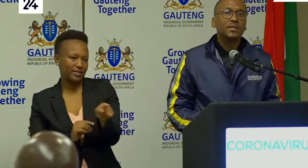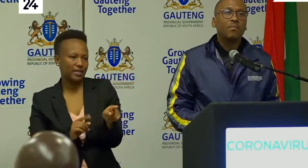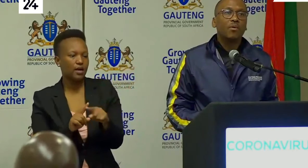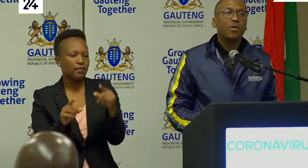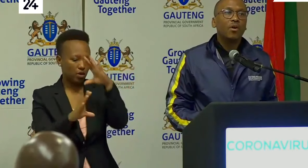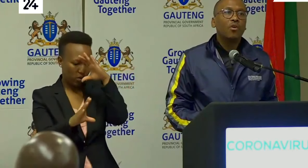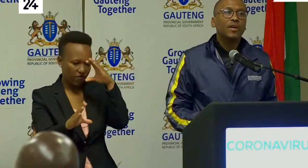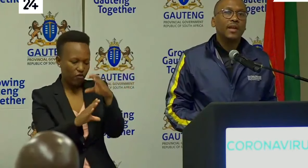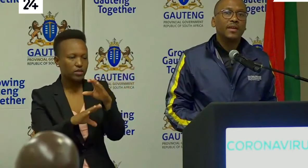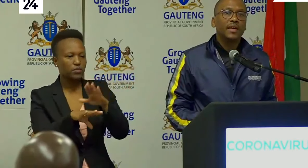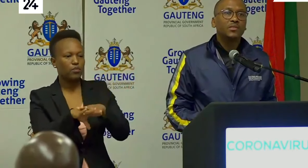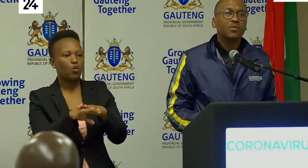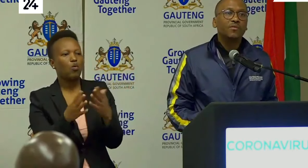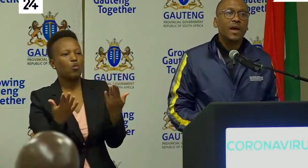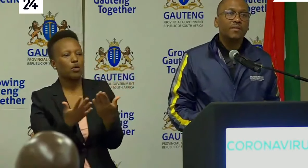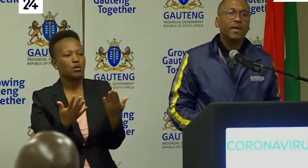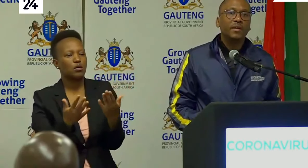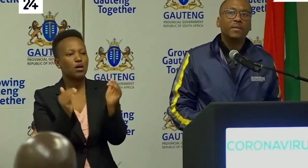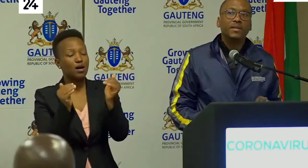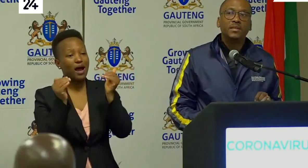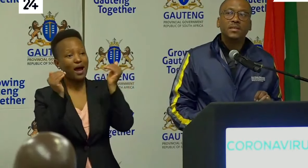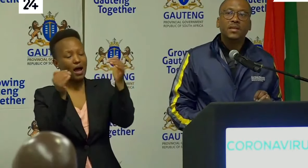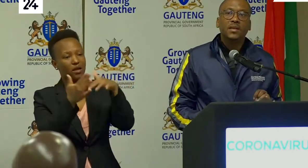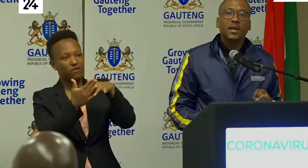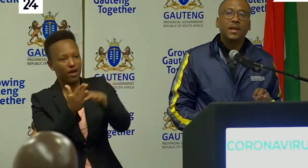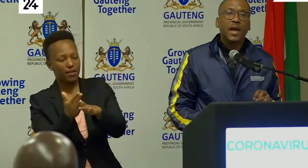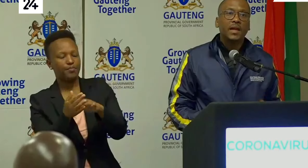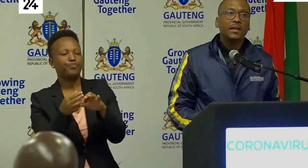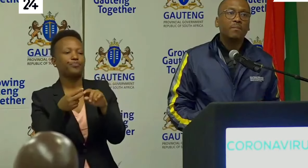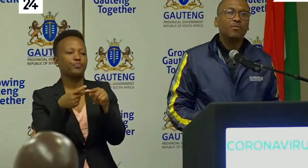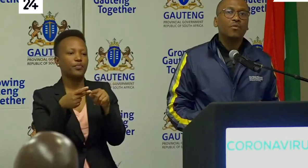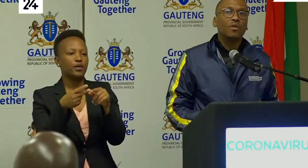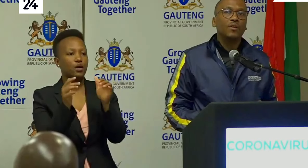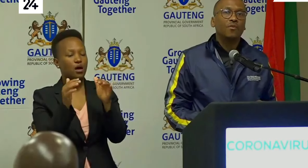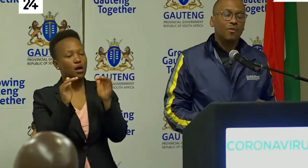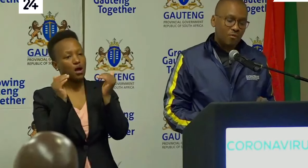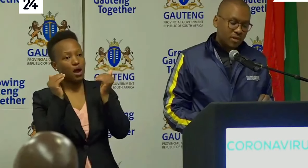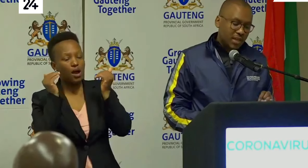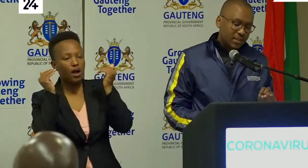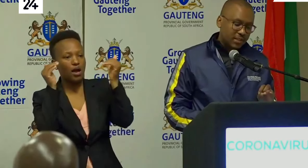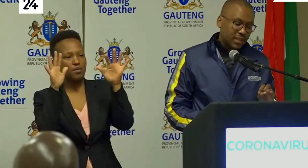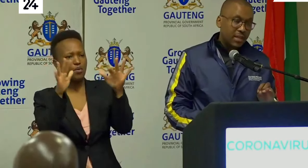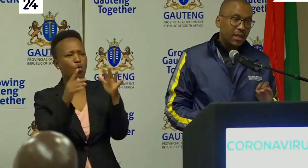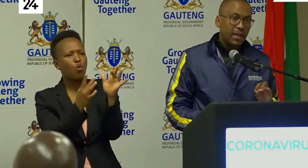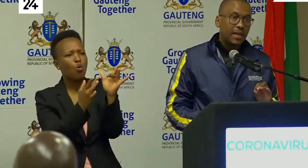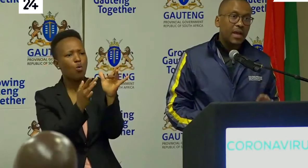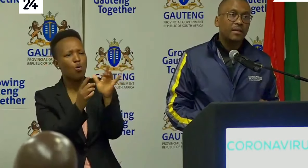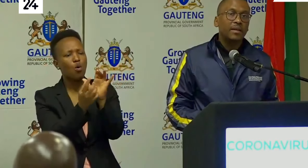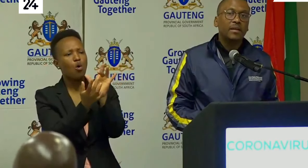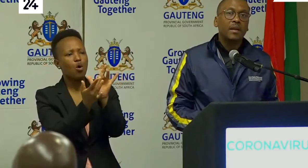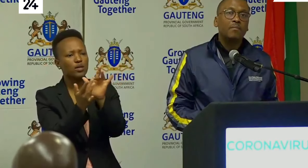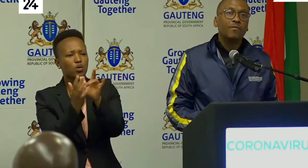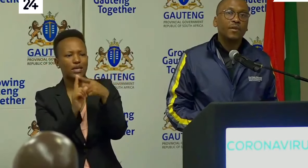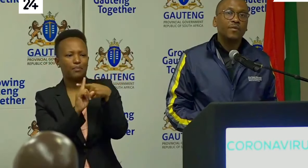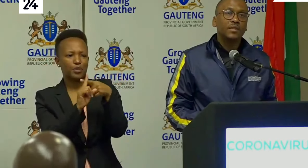focusing more on areas of high vulnerability a high number of contacts and high